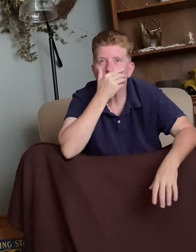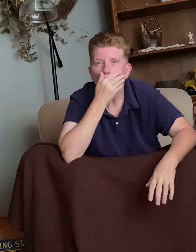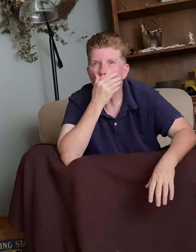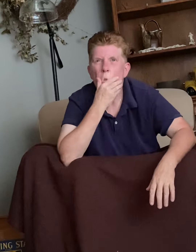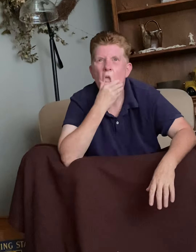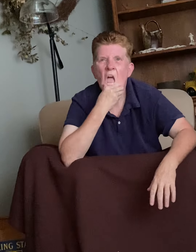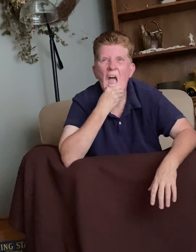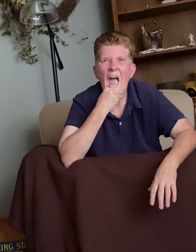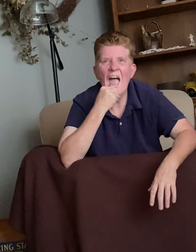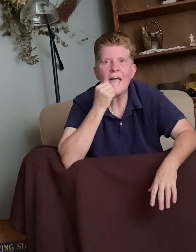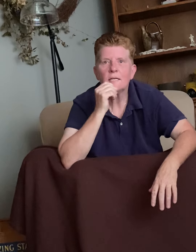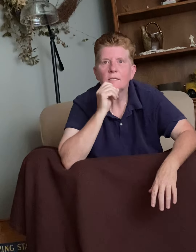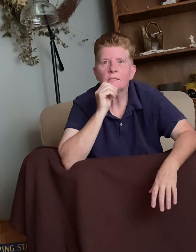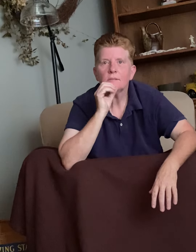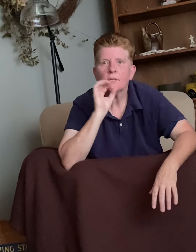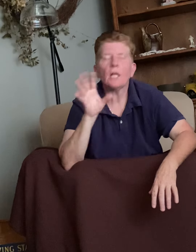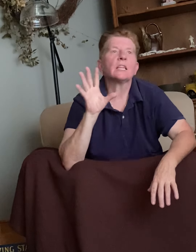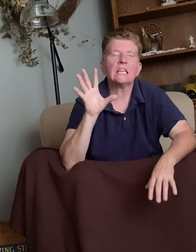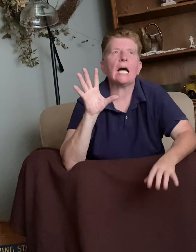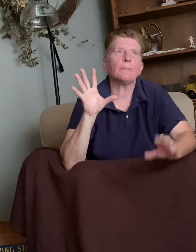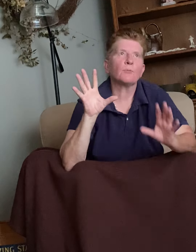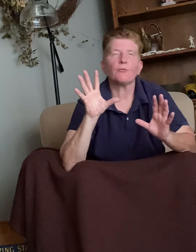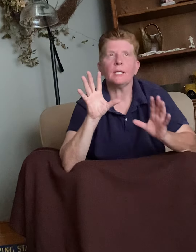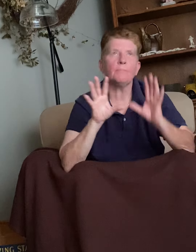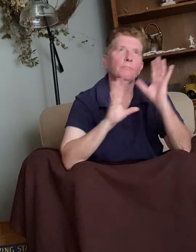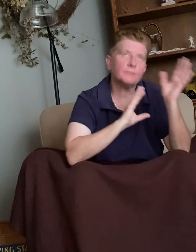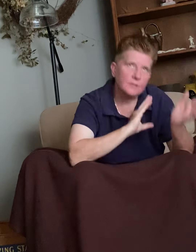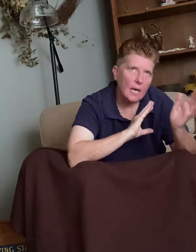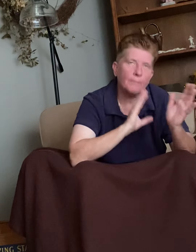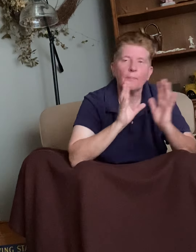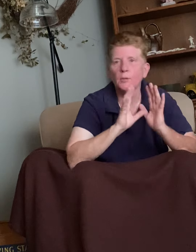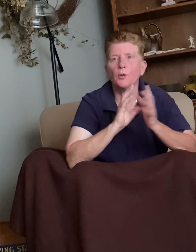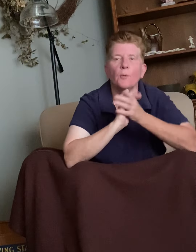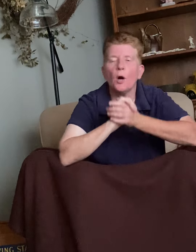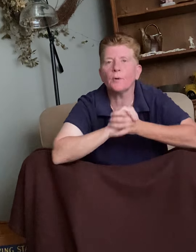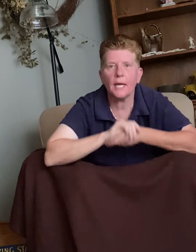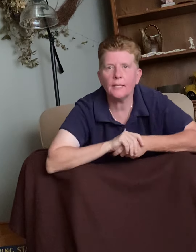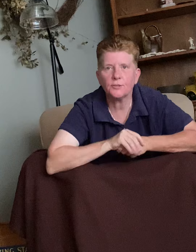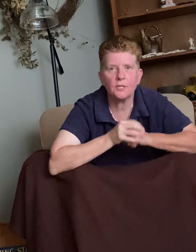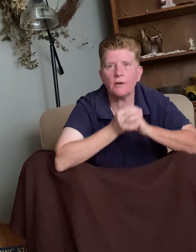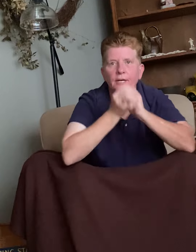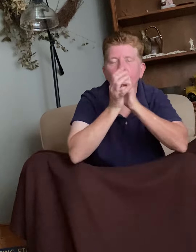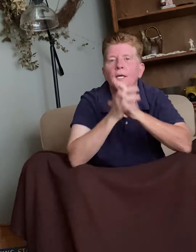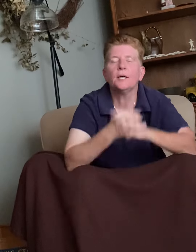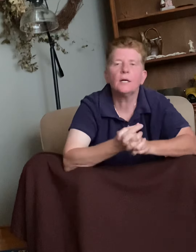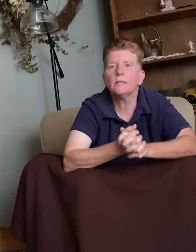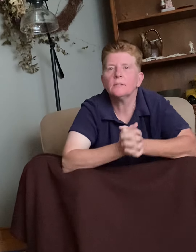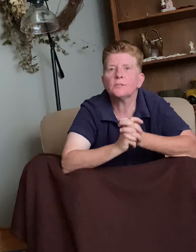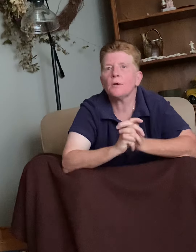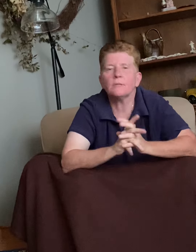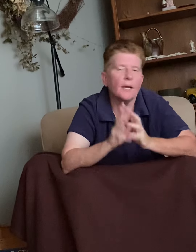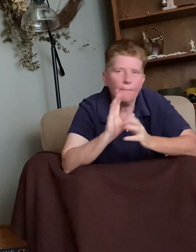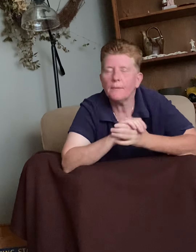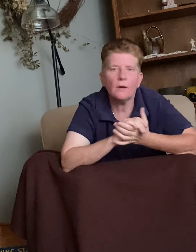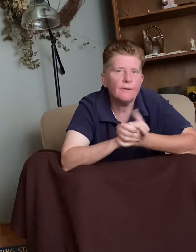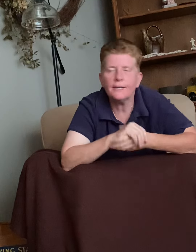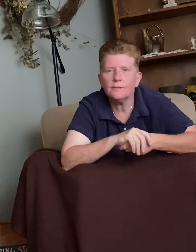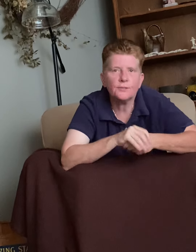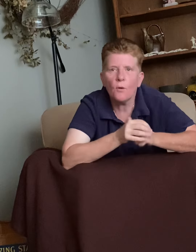razor you have. You have is a green razor. lime green type of blue. Okay. Sorry. Okay. So, yep. Alright. So,